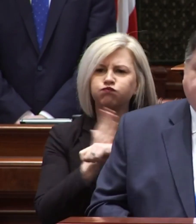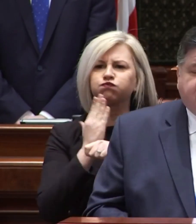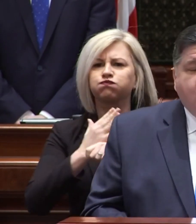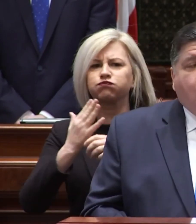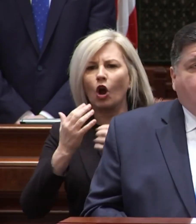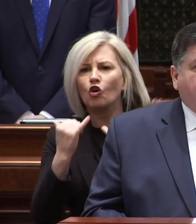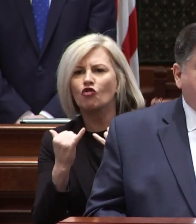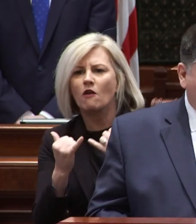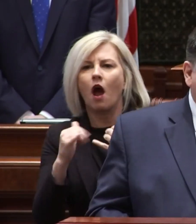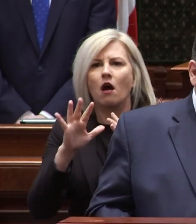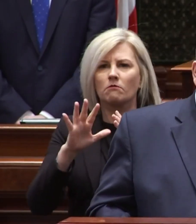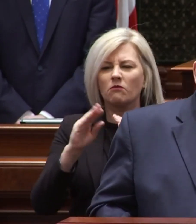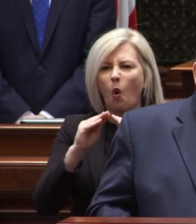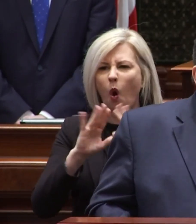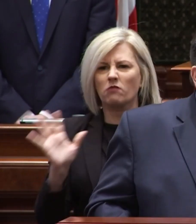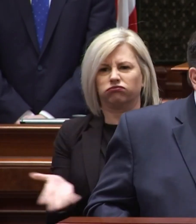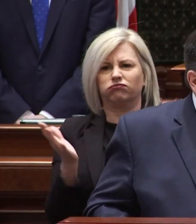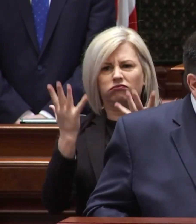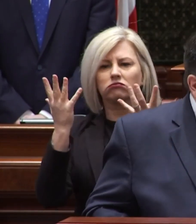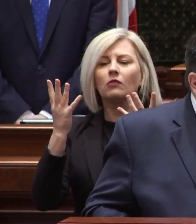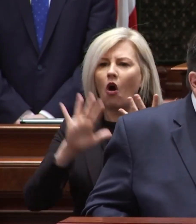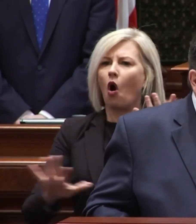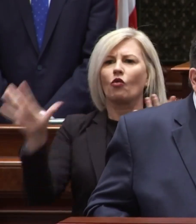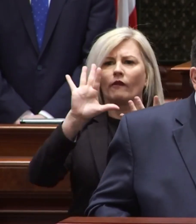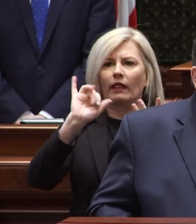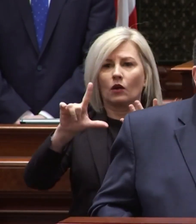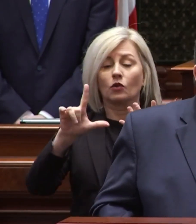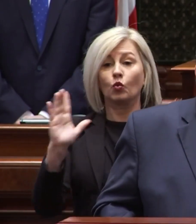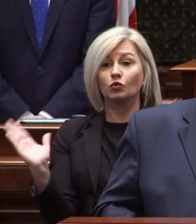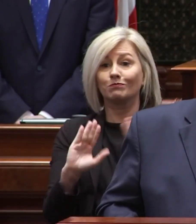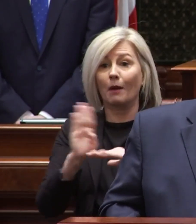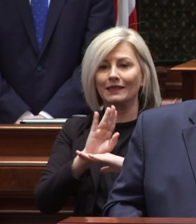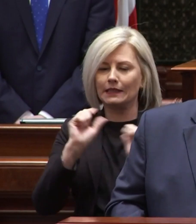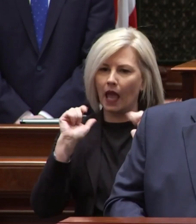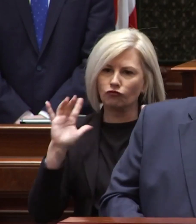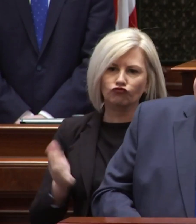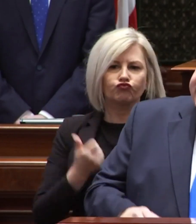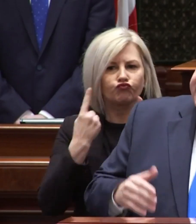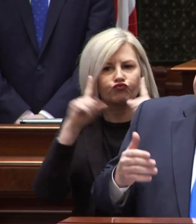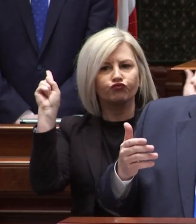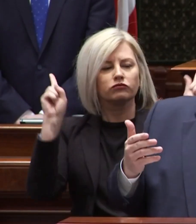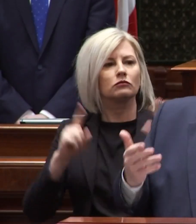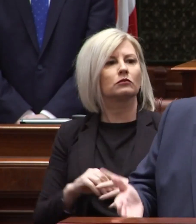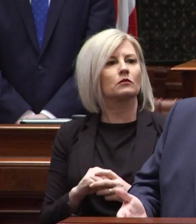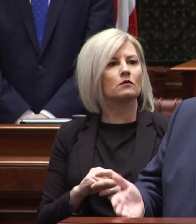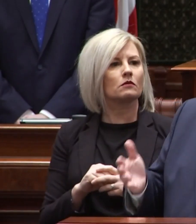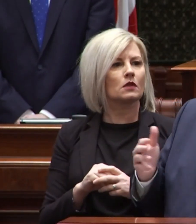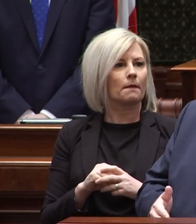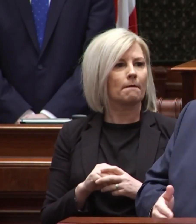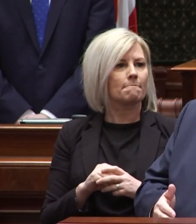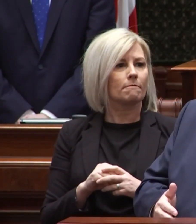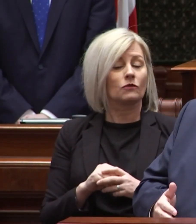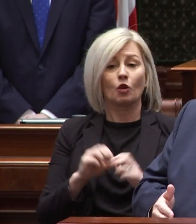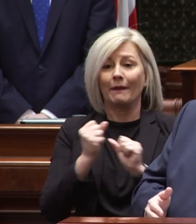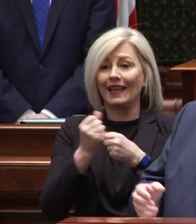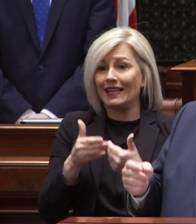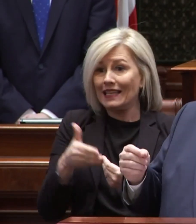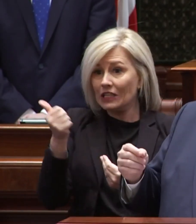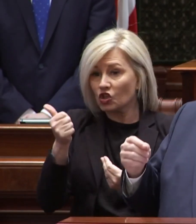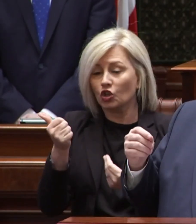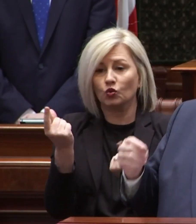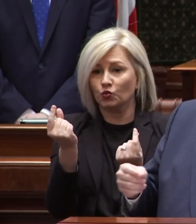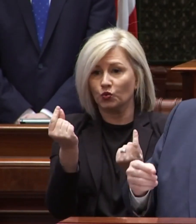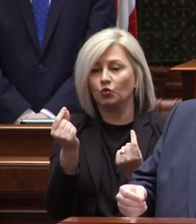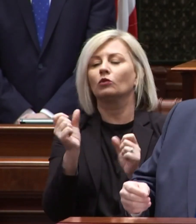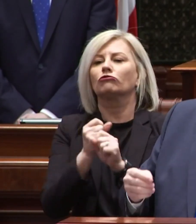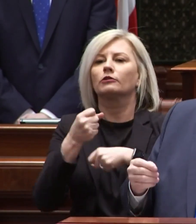business districts all across illinois so small businesses will thrive to make it easier to do business in illinois we are